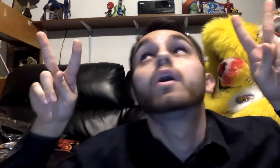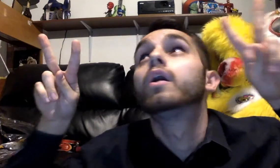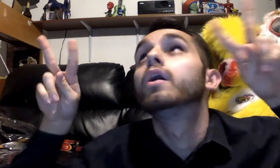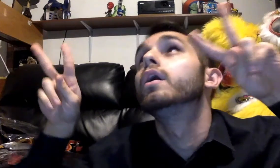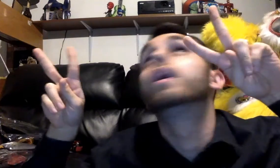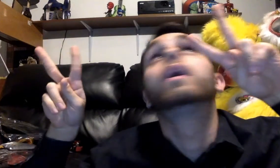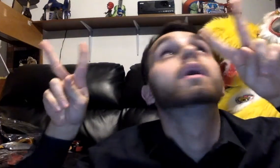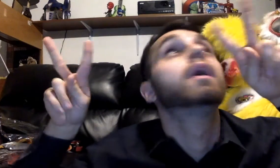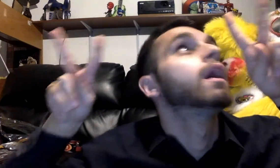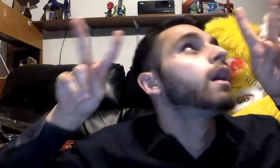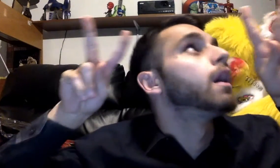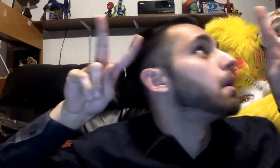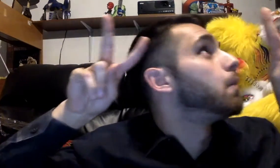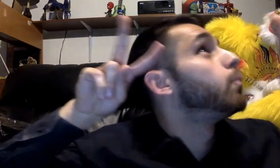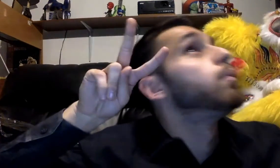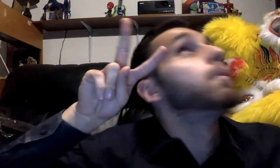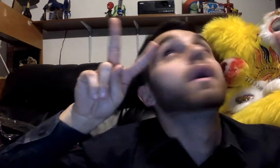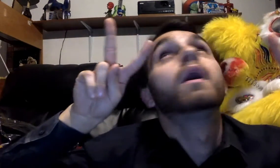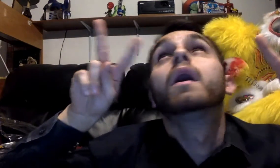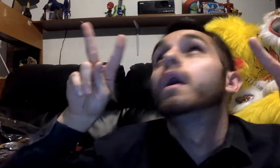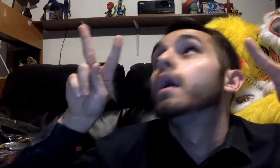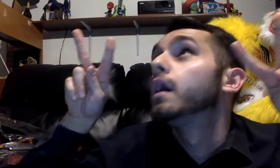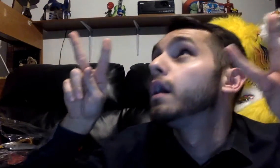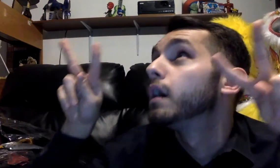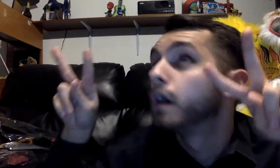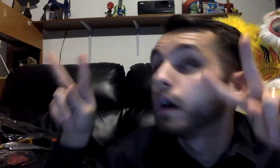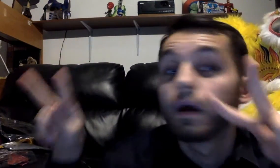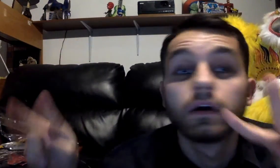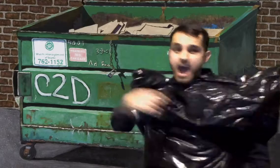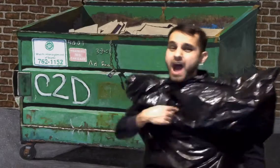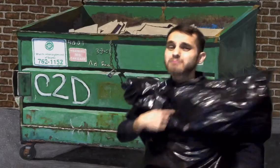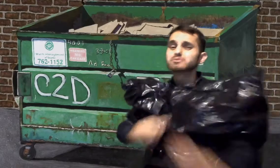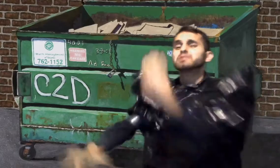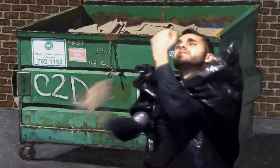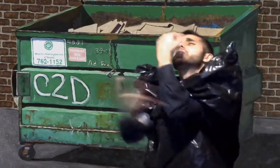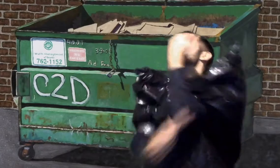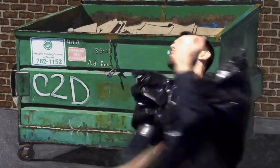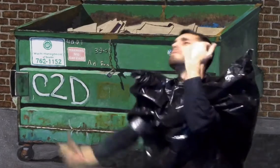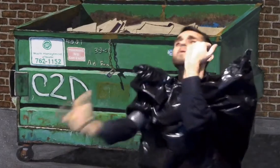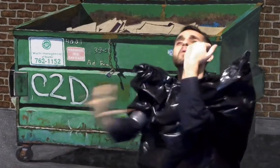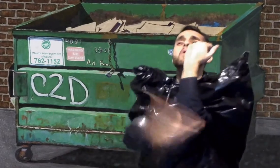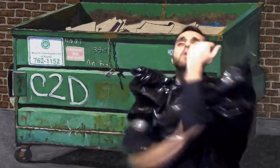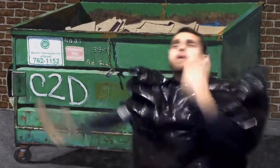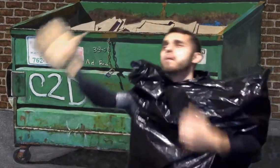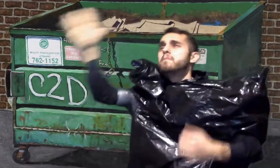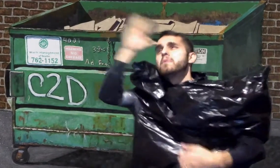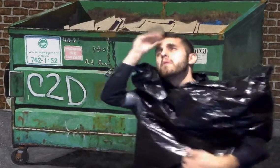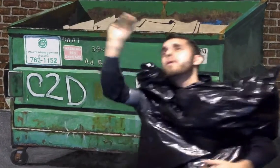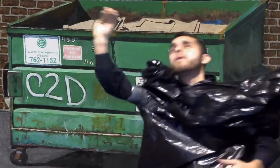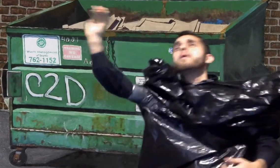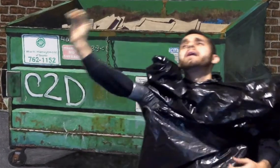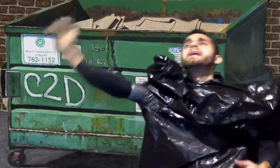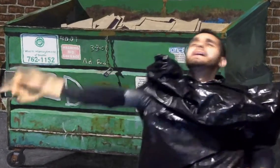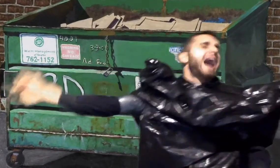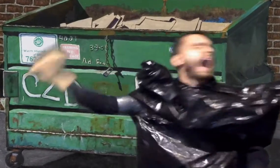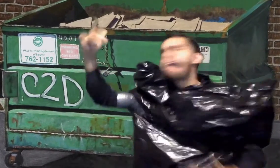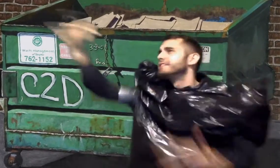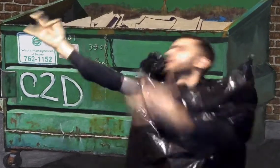see... I'm just a cool boy. I